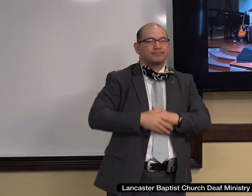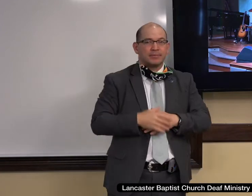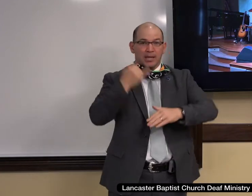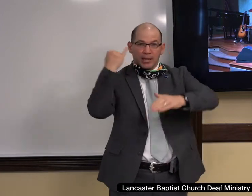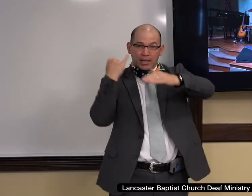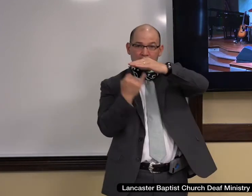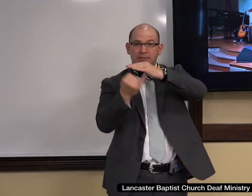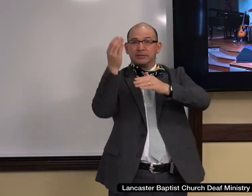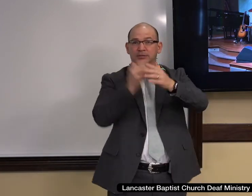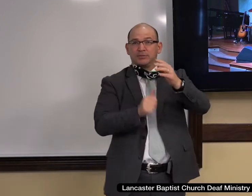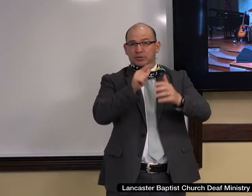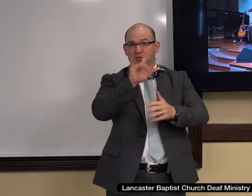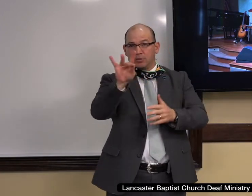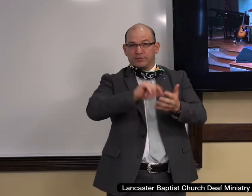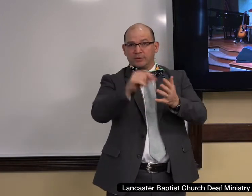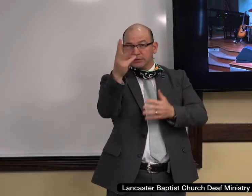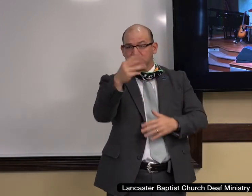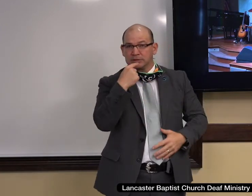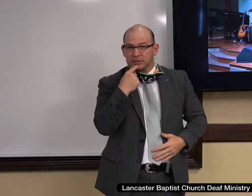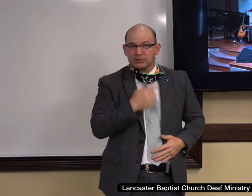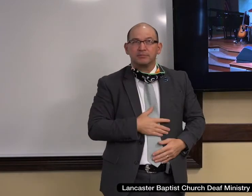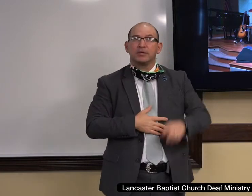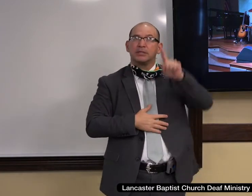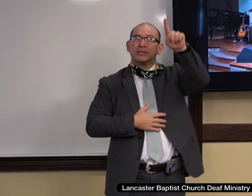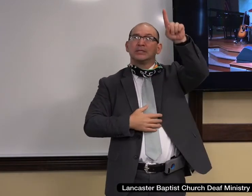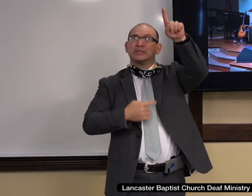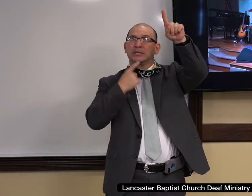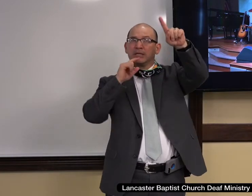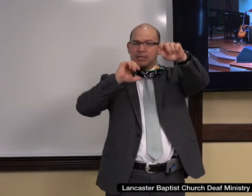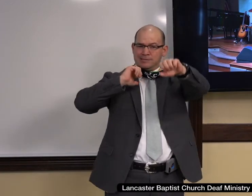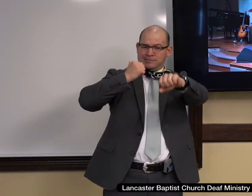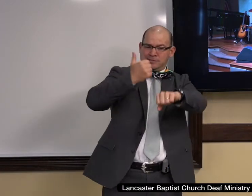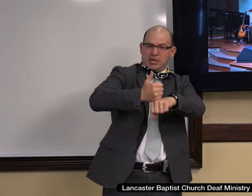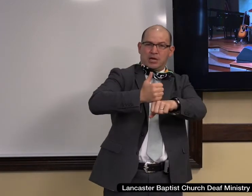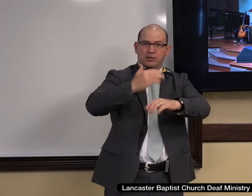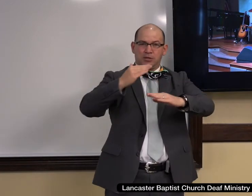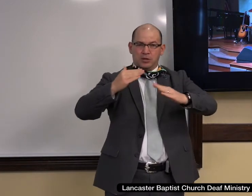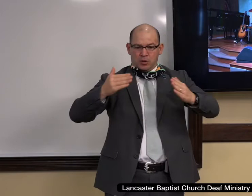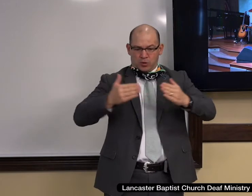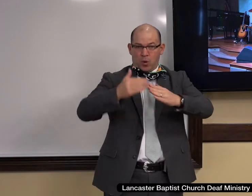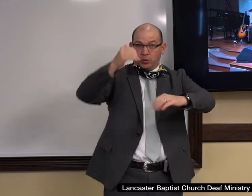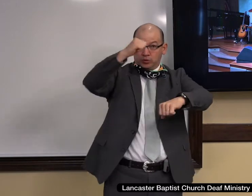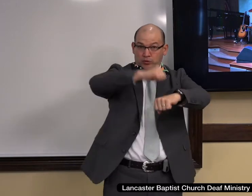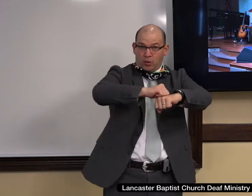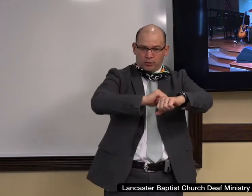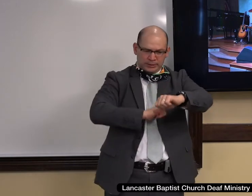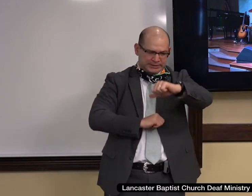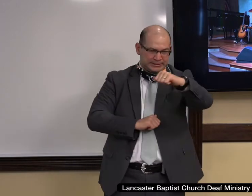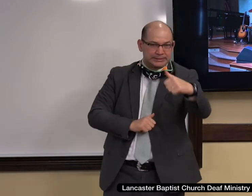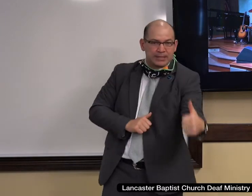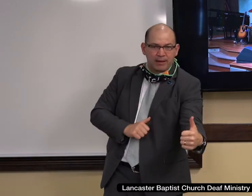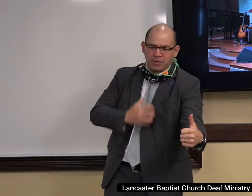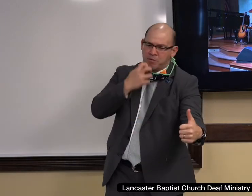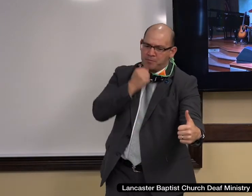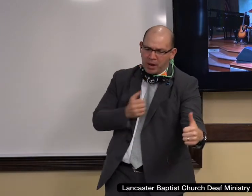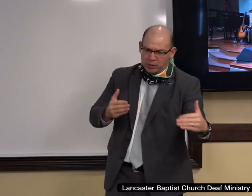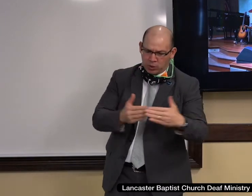16. Therefore, thus saith the Lord God, behold, I lay in Zion for a foundation stone, a tried stone, a precious cornerstone, a sure foundation.